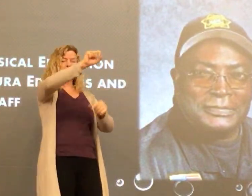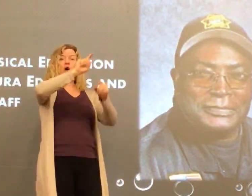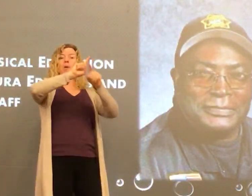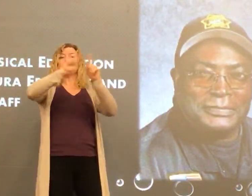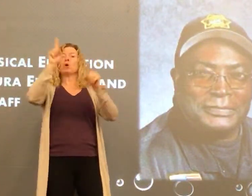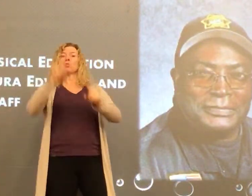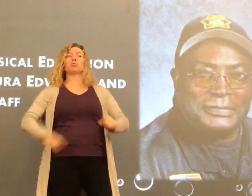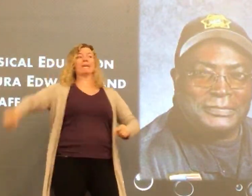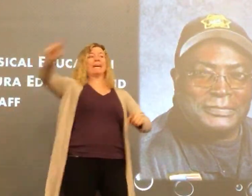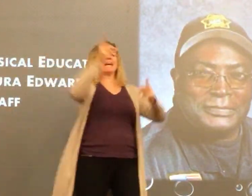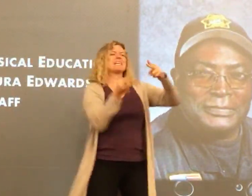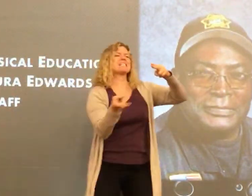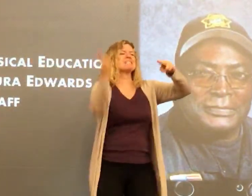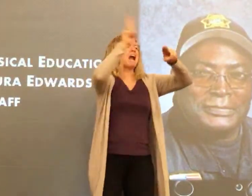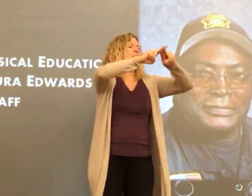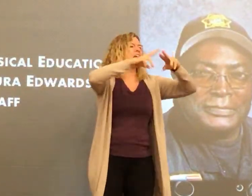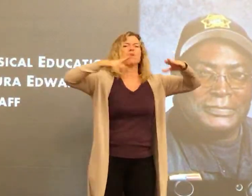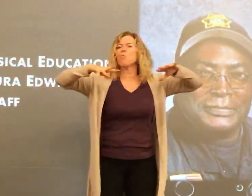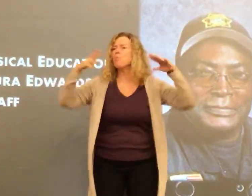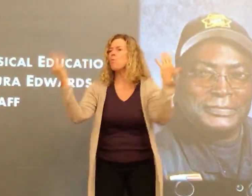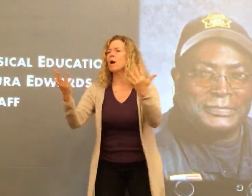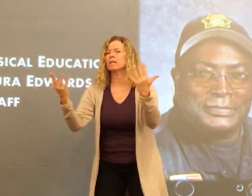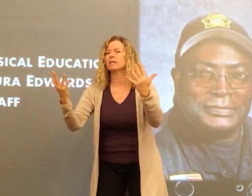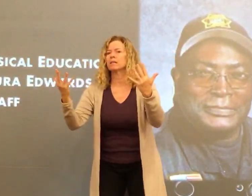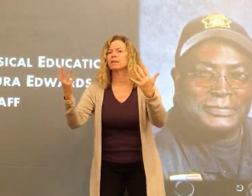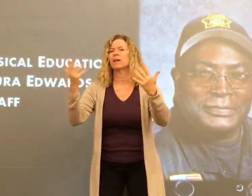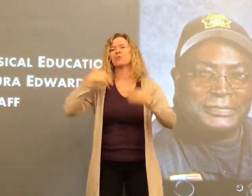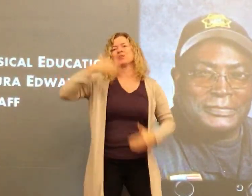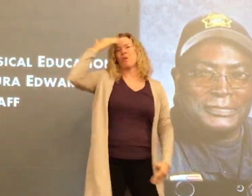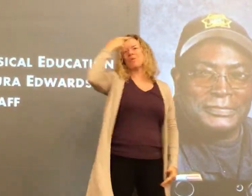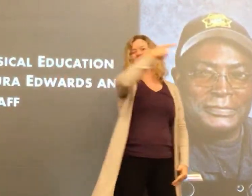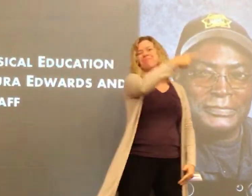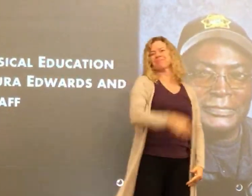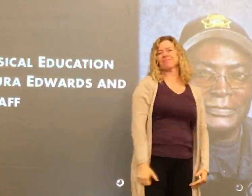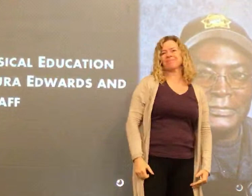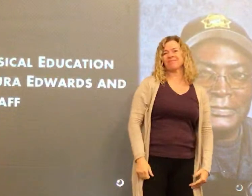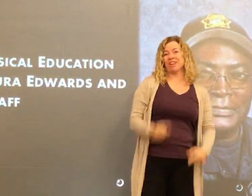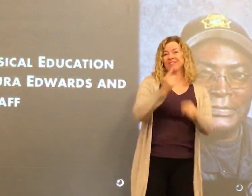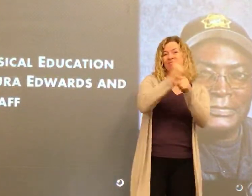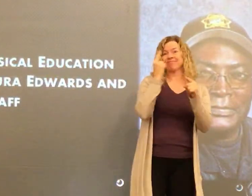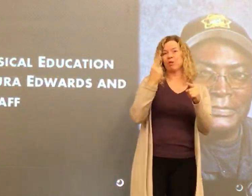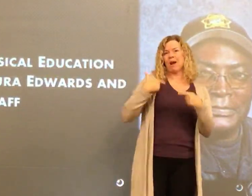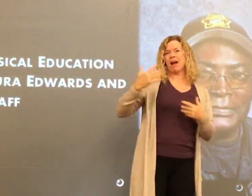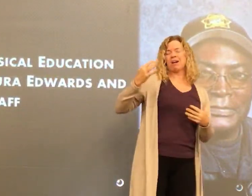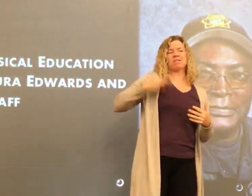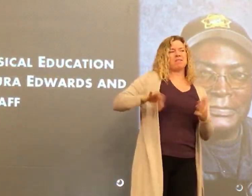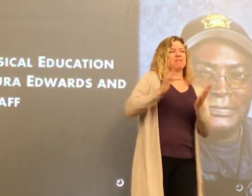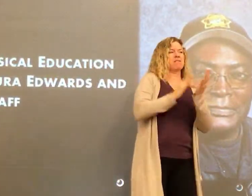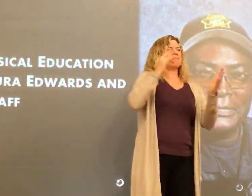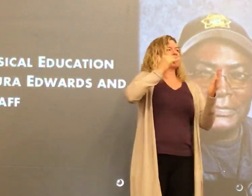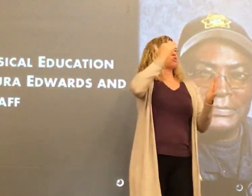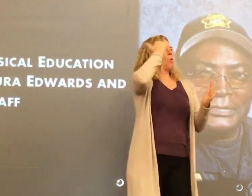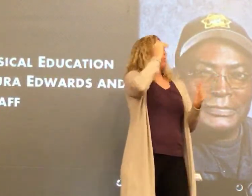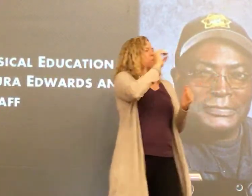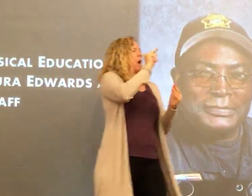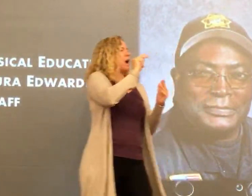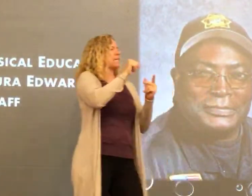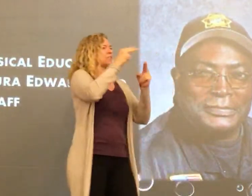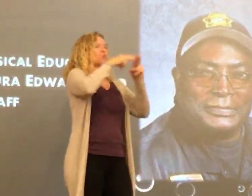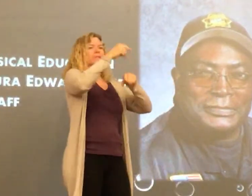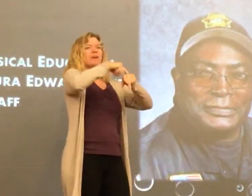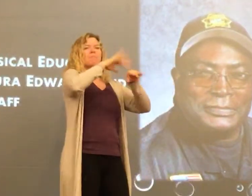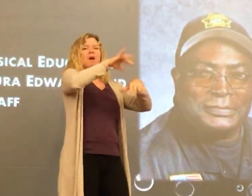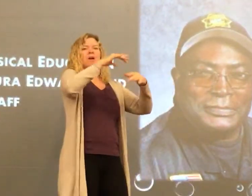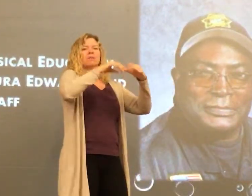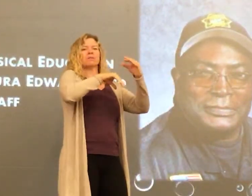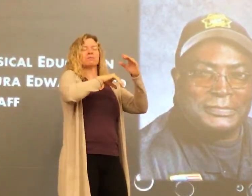It's a massive loss for us, no doubt about it. However, there's a massive gain. If you think about it, we got to know him and that is our game. That is